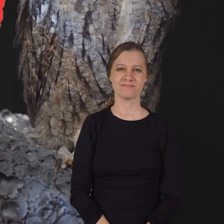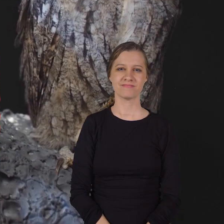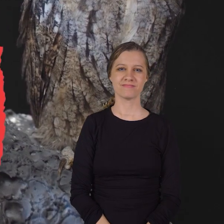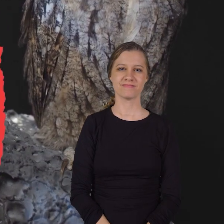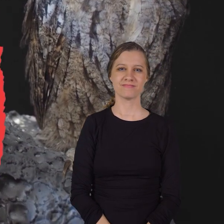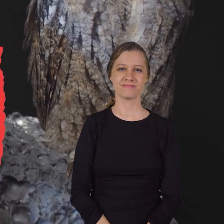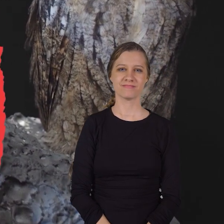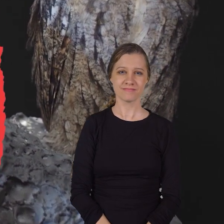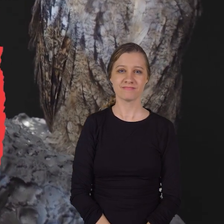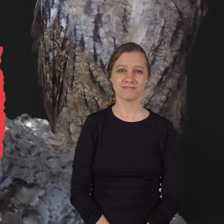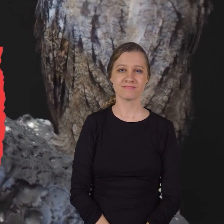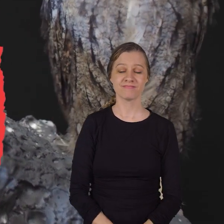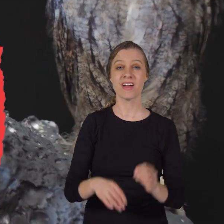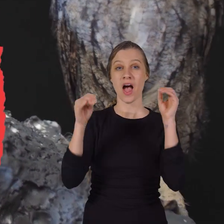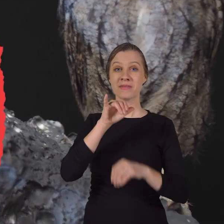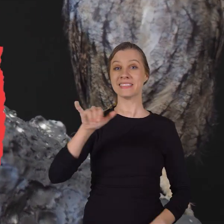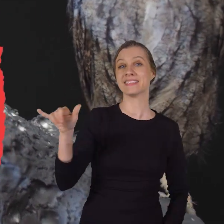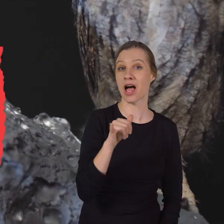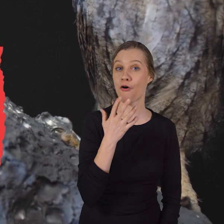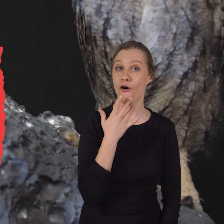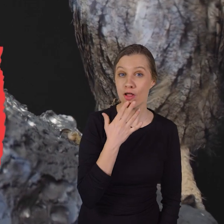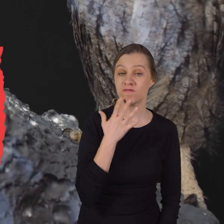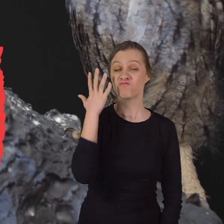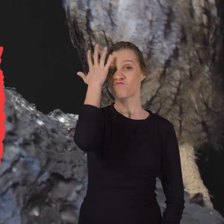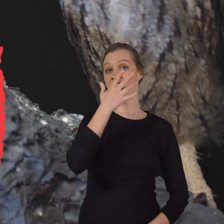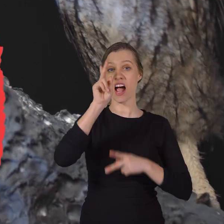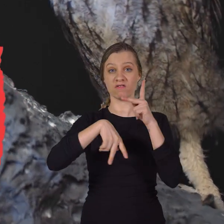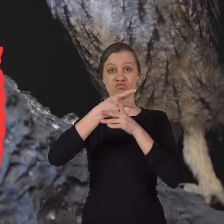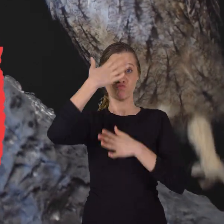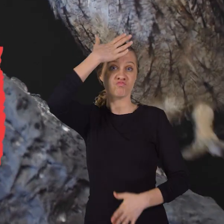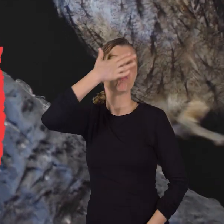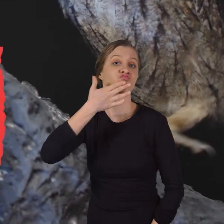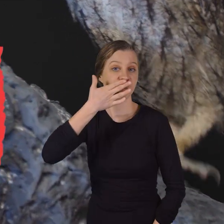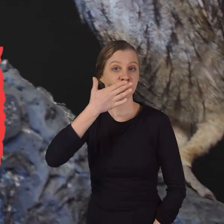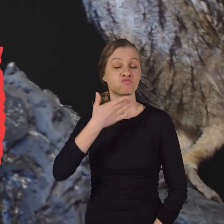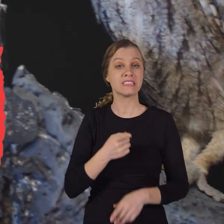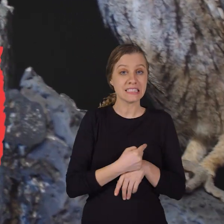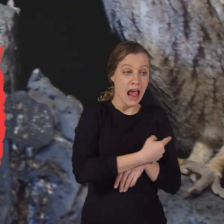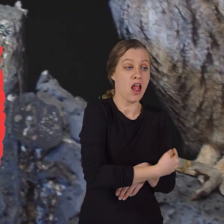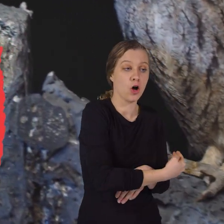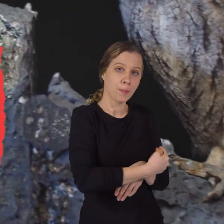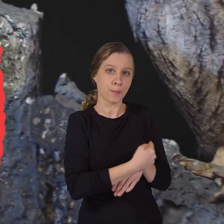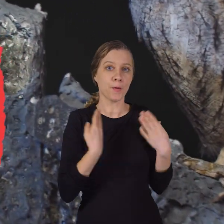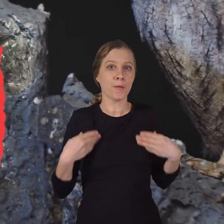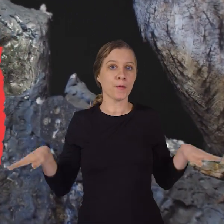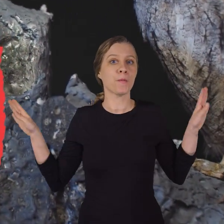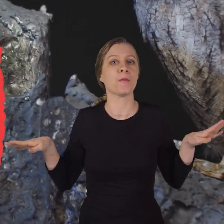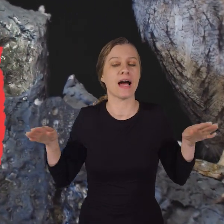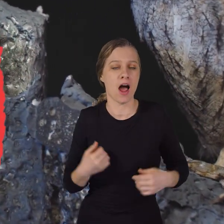Owls have the same colors, face type, tail, wings, and upright posture.